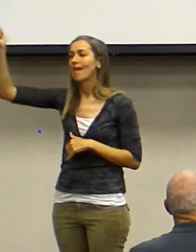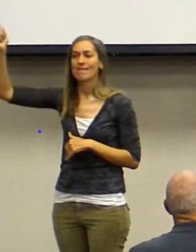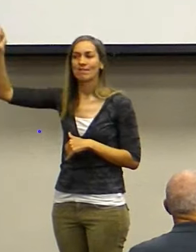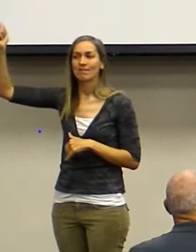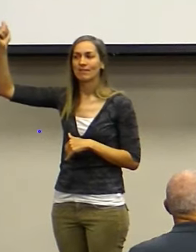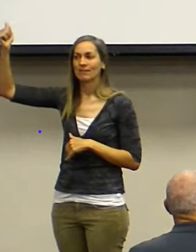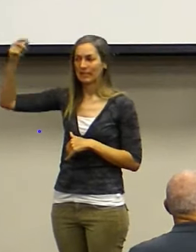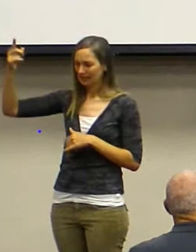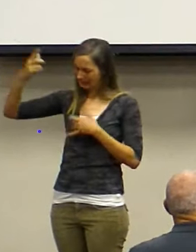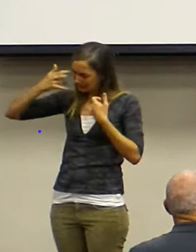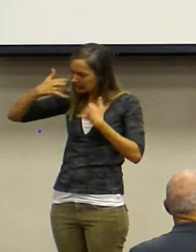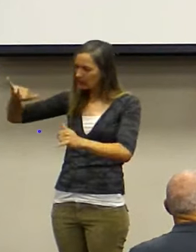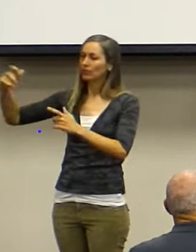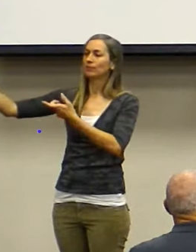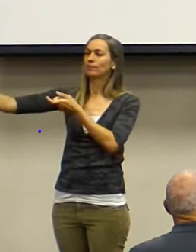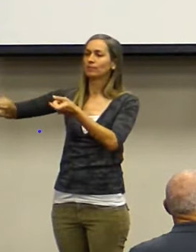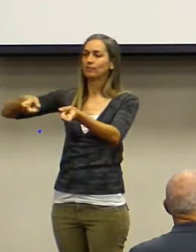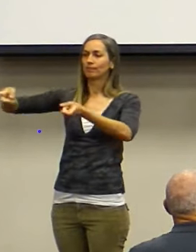He's still in control.